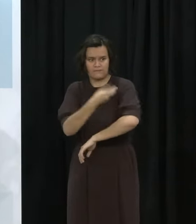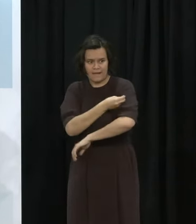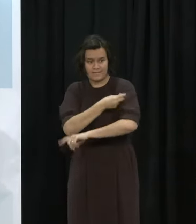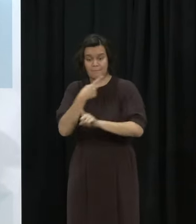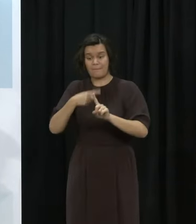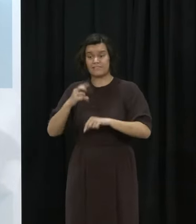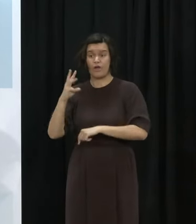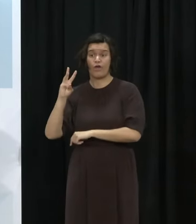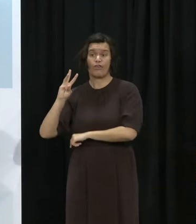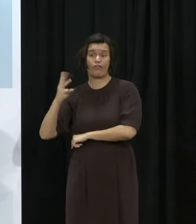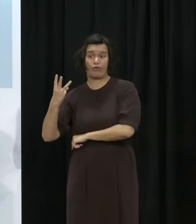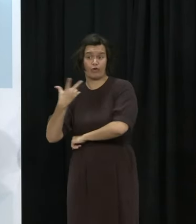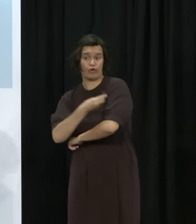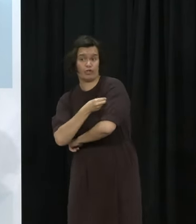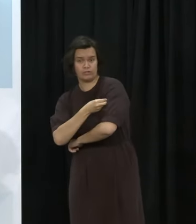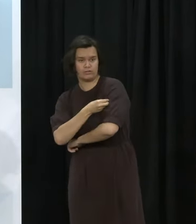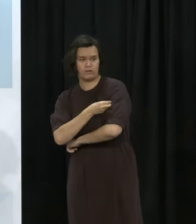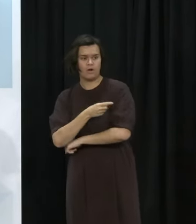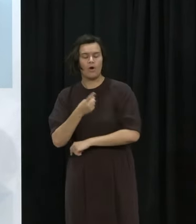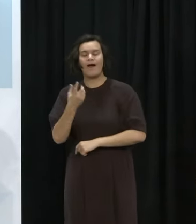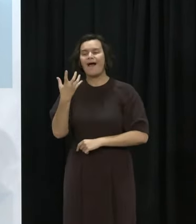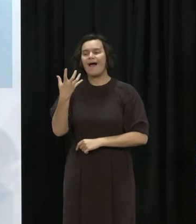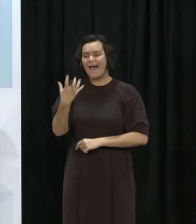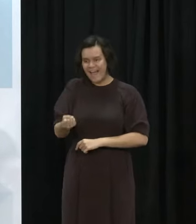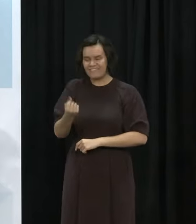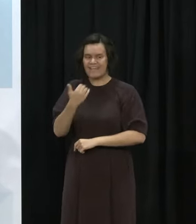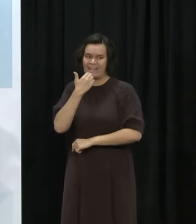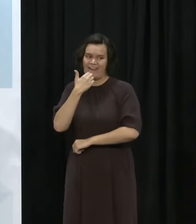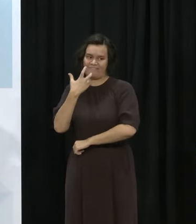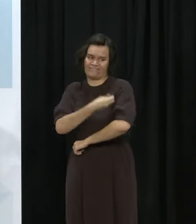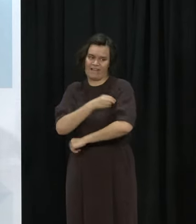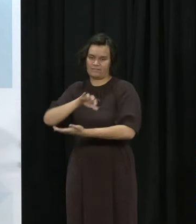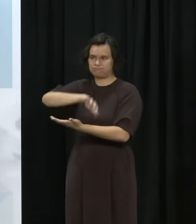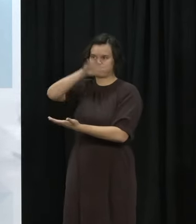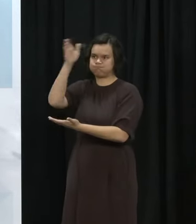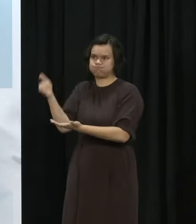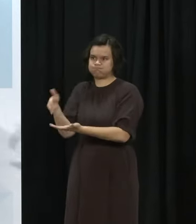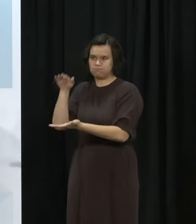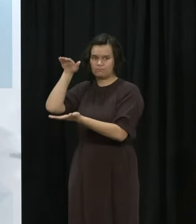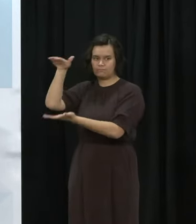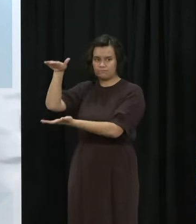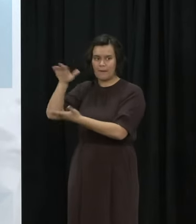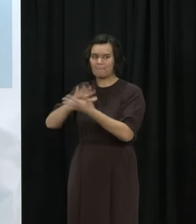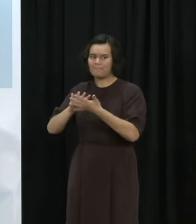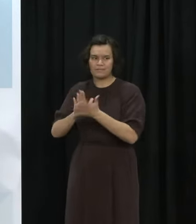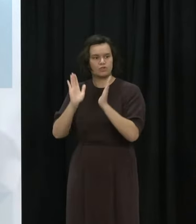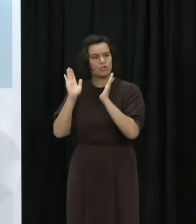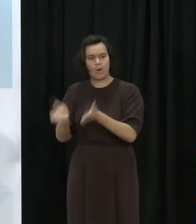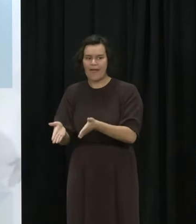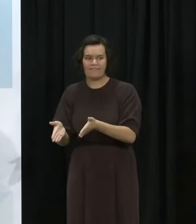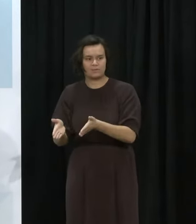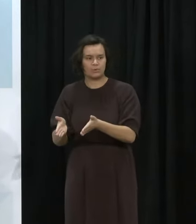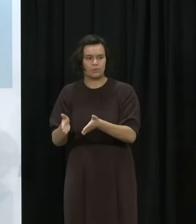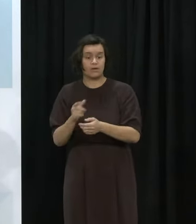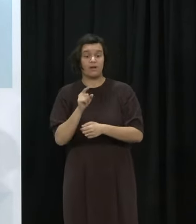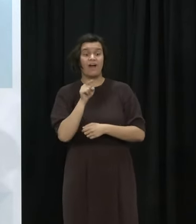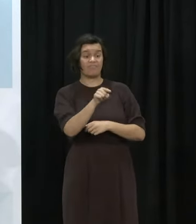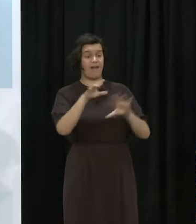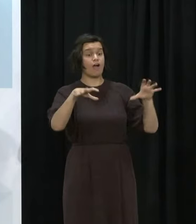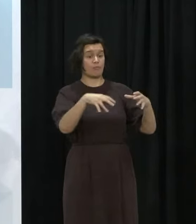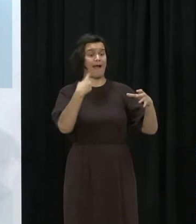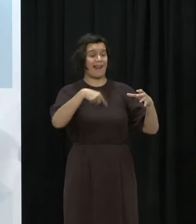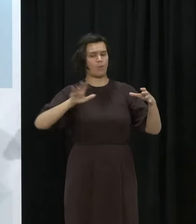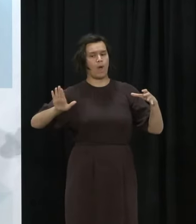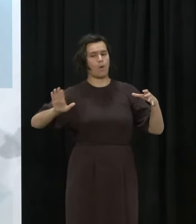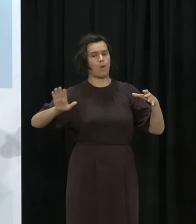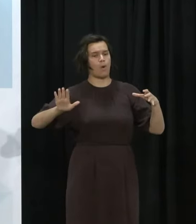have to ration in that way and so we can I think take a different approach now which is and it does mean that we can put equity front